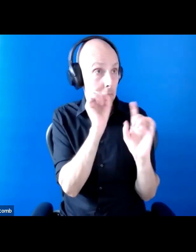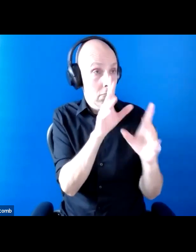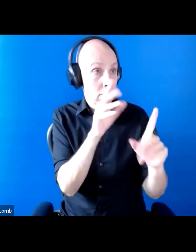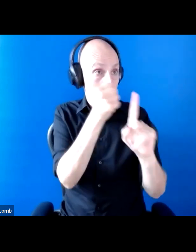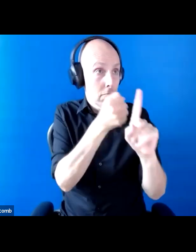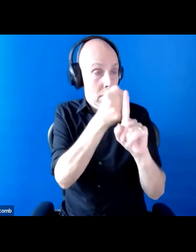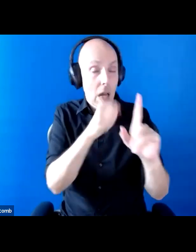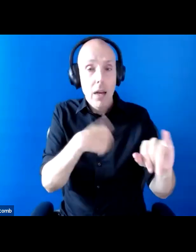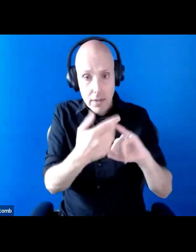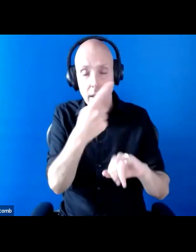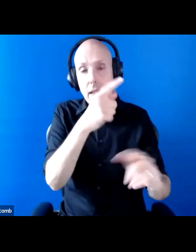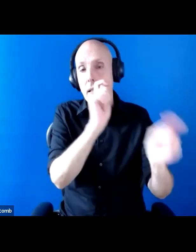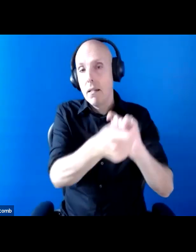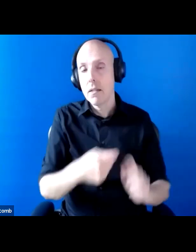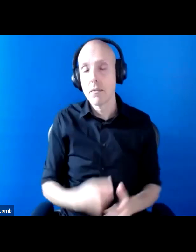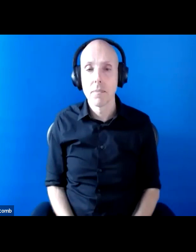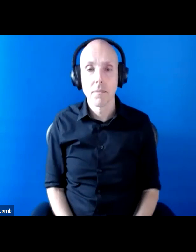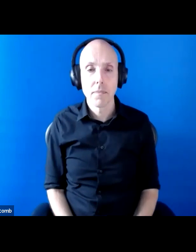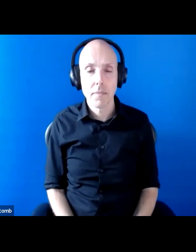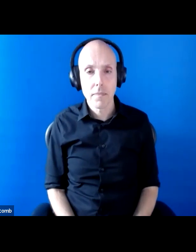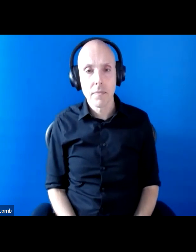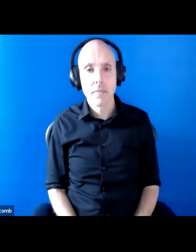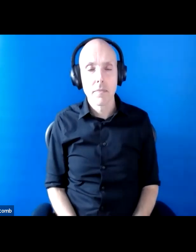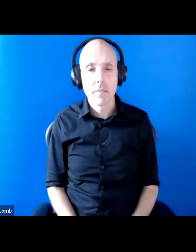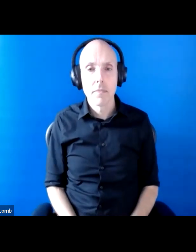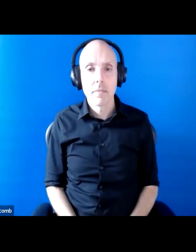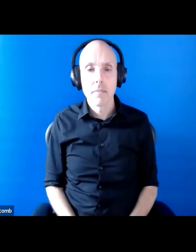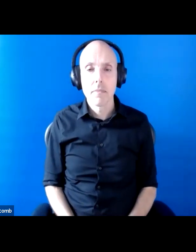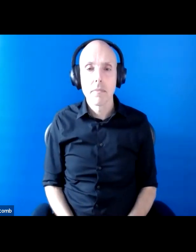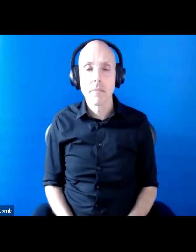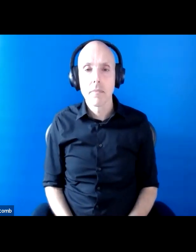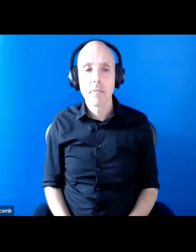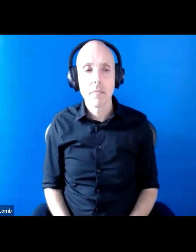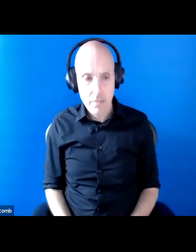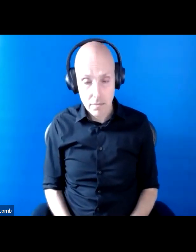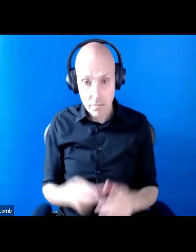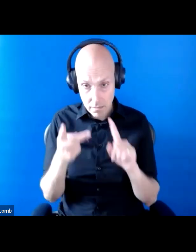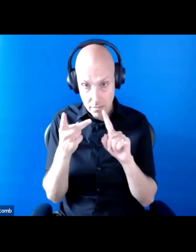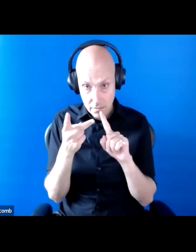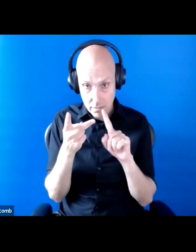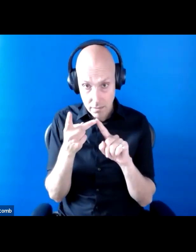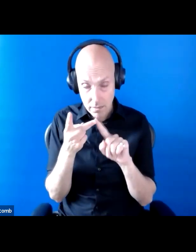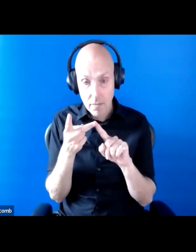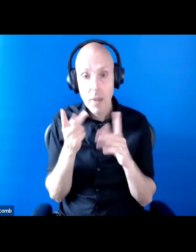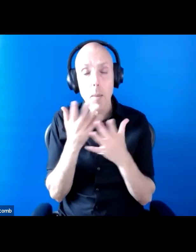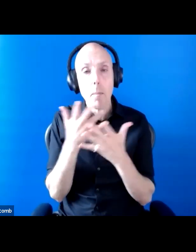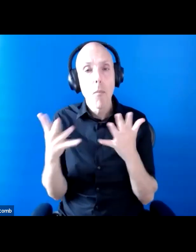I think the second thing that is helpful is that there are more disabled people. Interestingly,